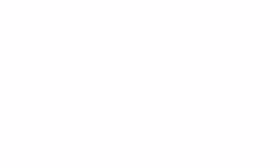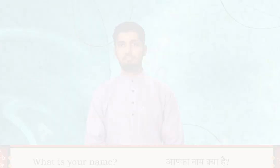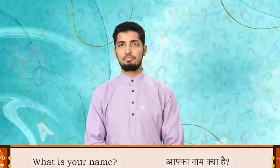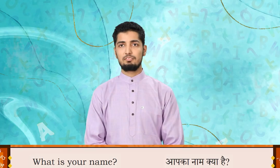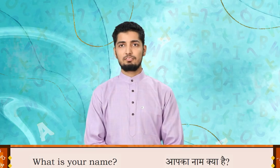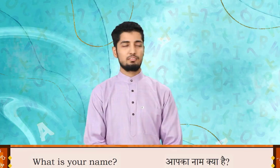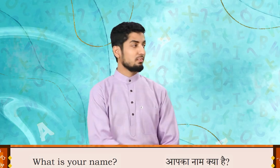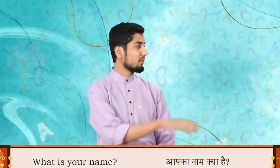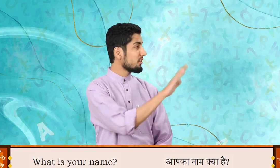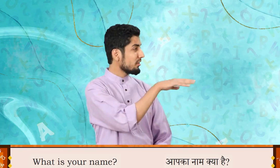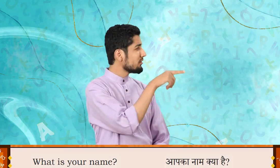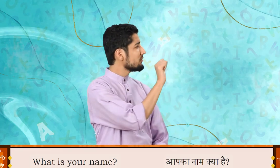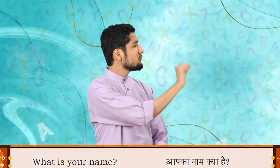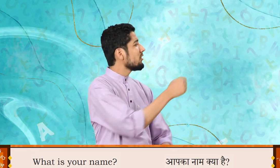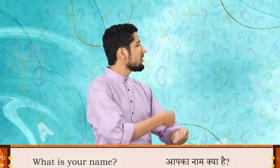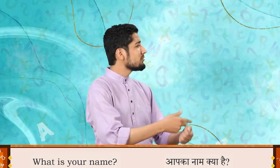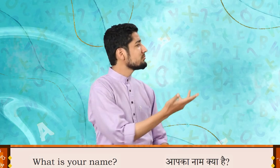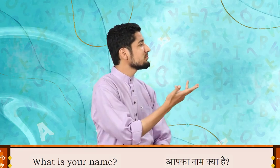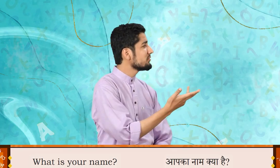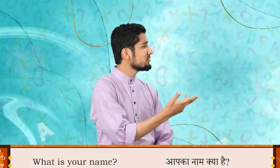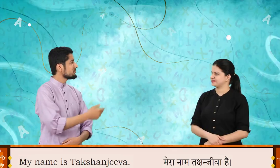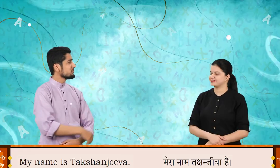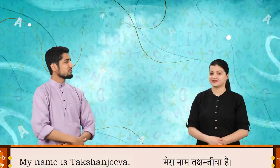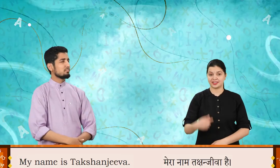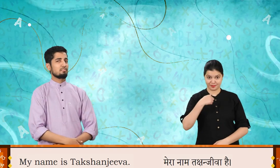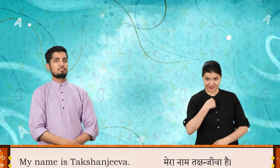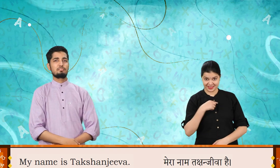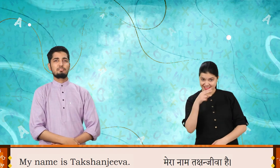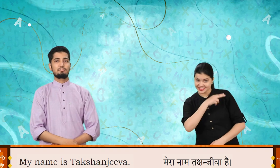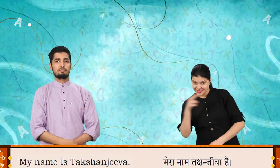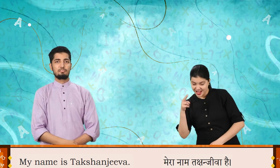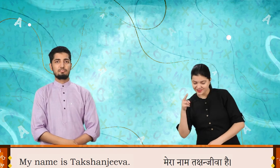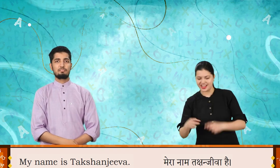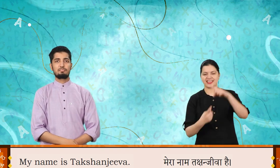What is your name? My name is Takshanjeeva.